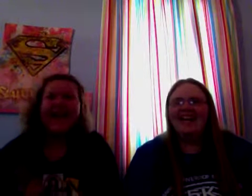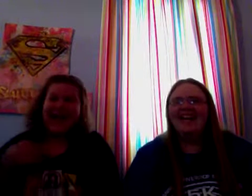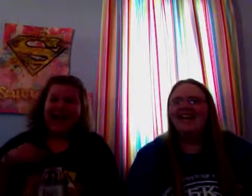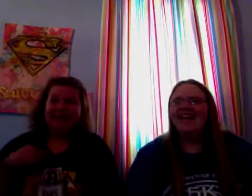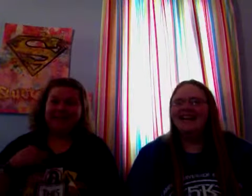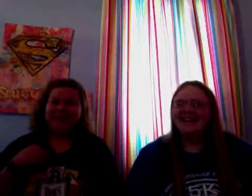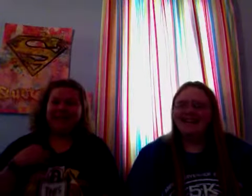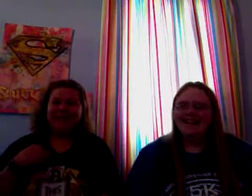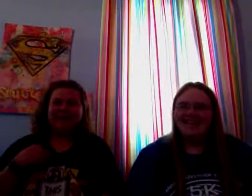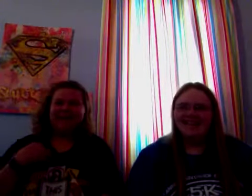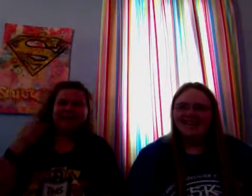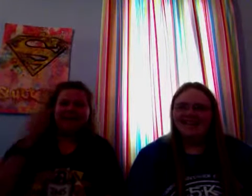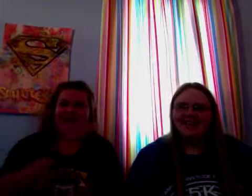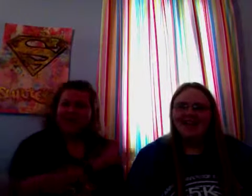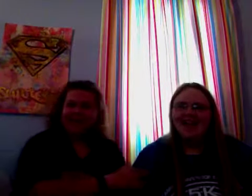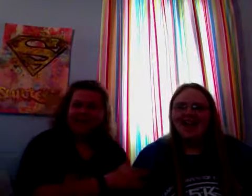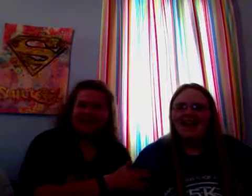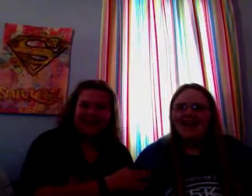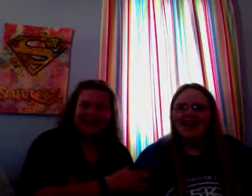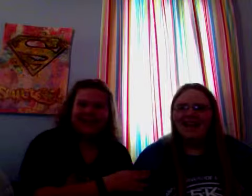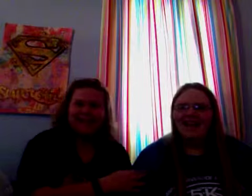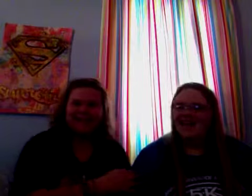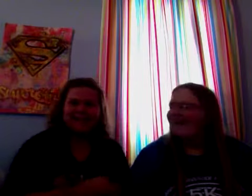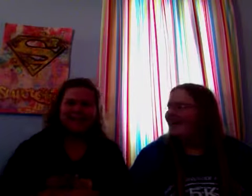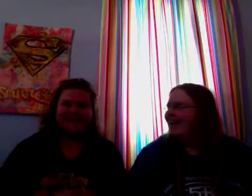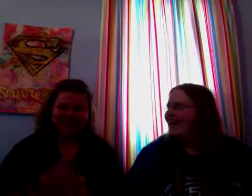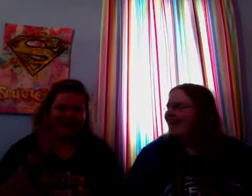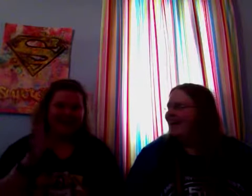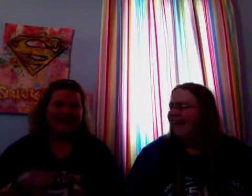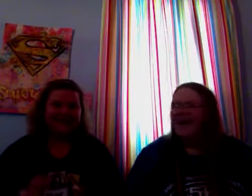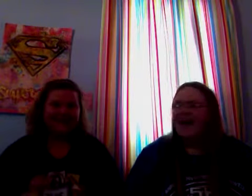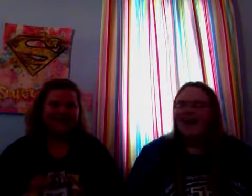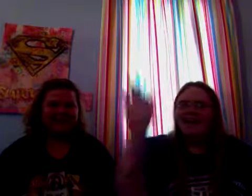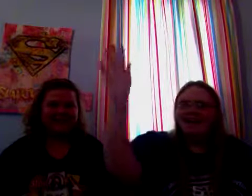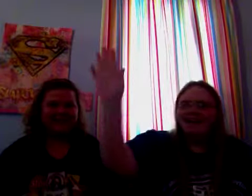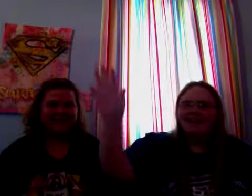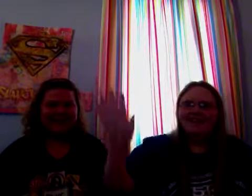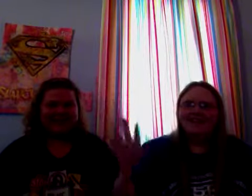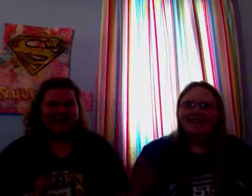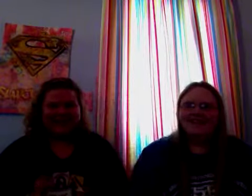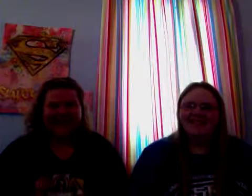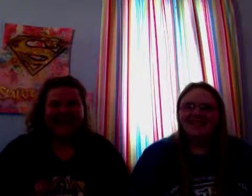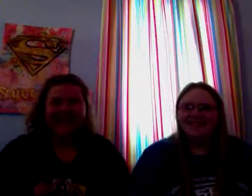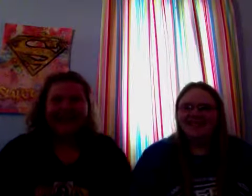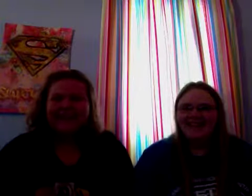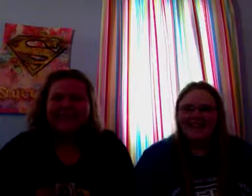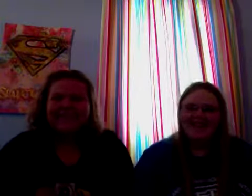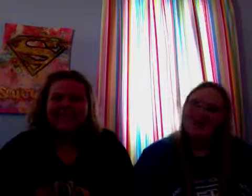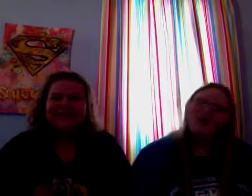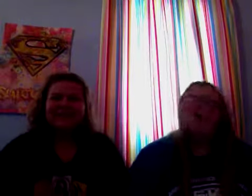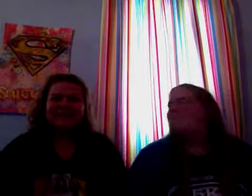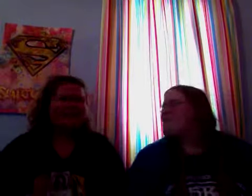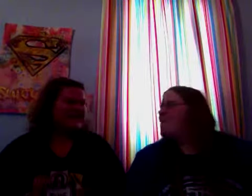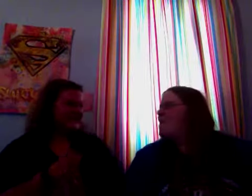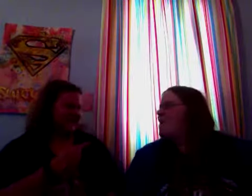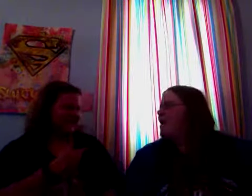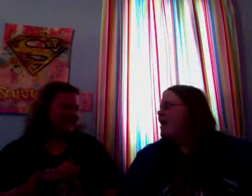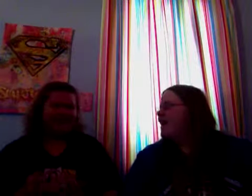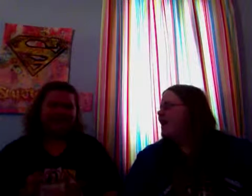I'm dog tower and this is girl power say hi hi okay um you've already seen her grown up